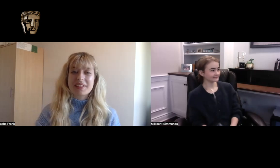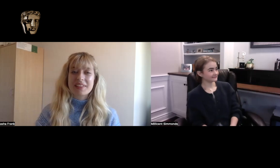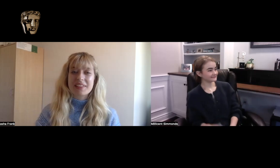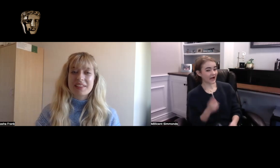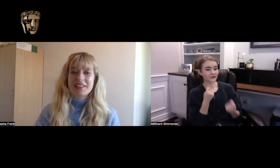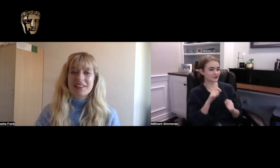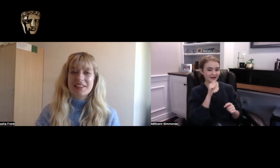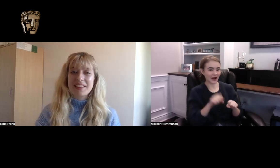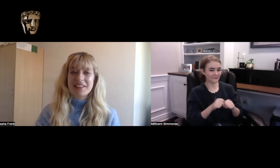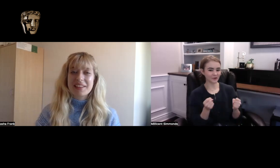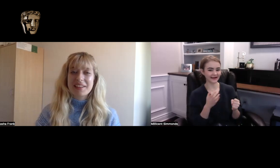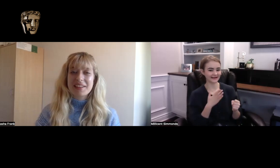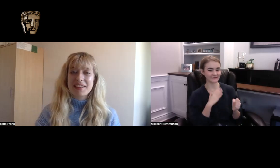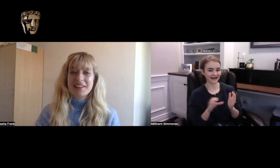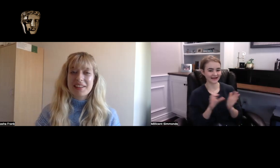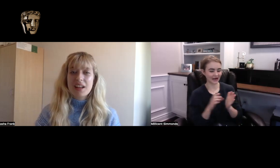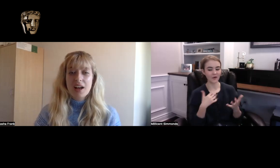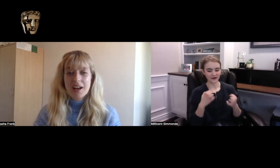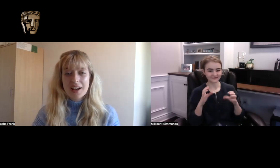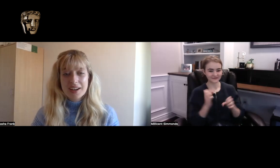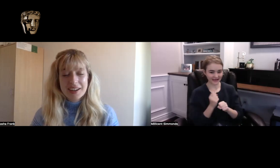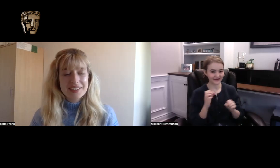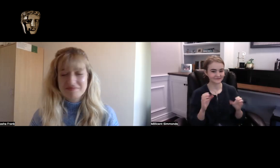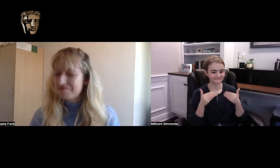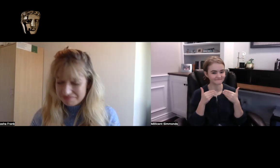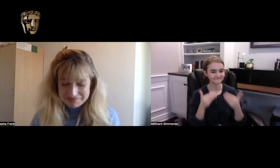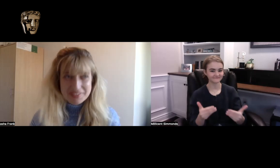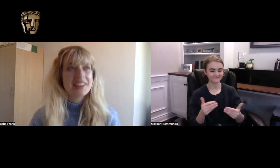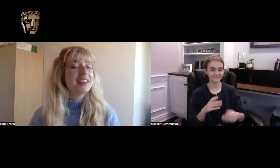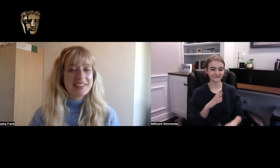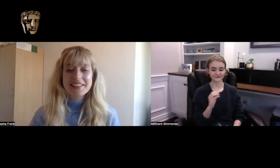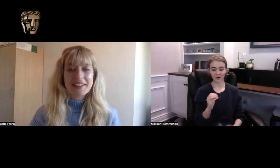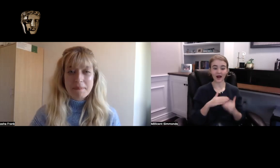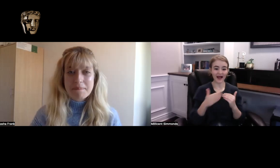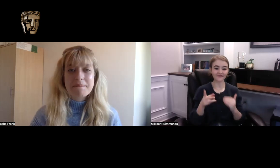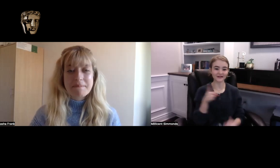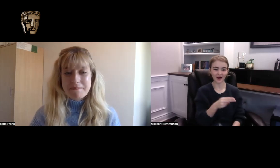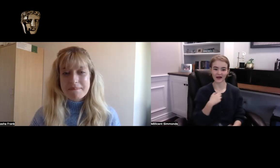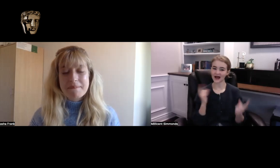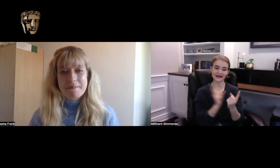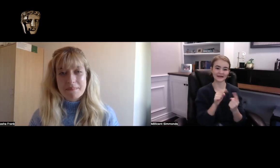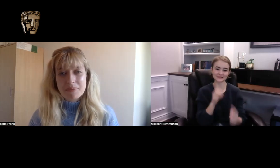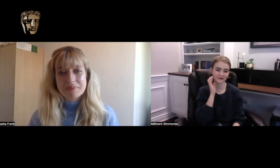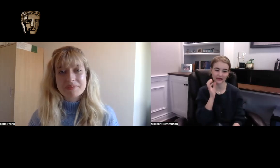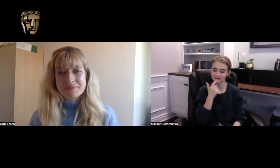I didn't want to break my character and so we just kept going and after the cut I went up to Killian and I said Killian